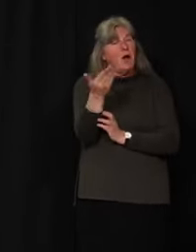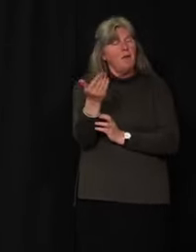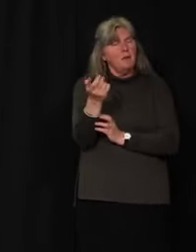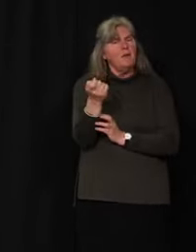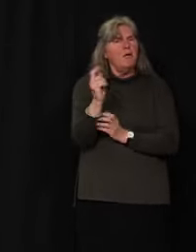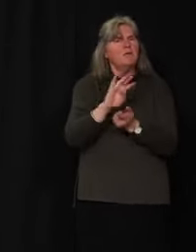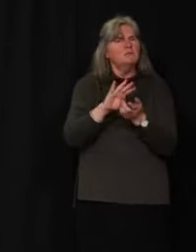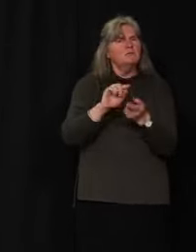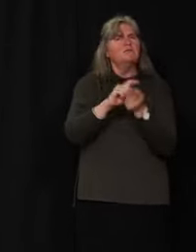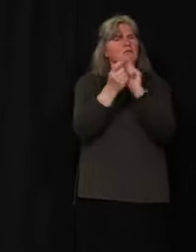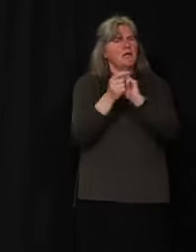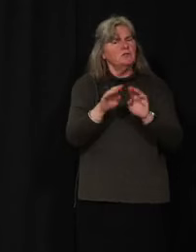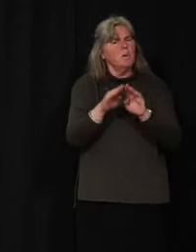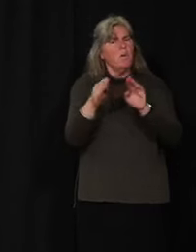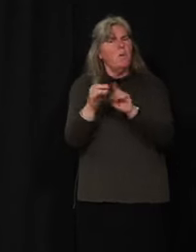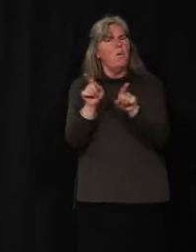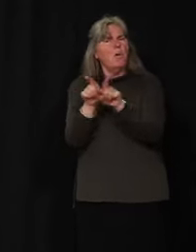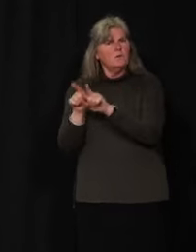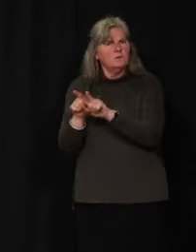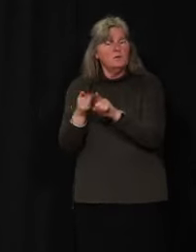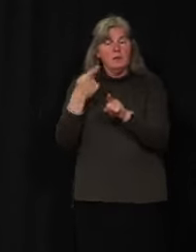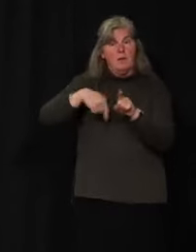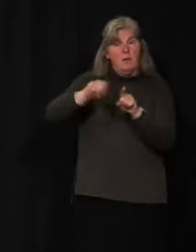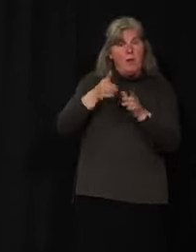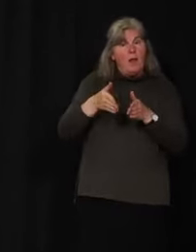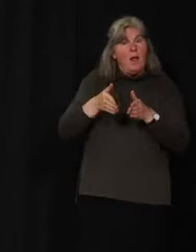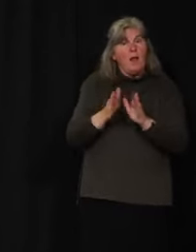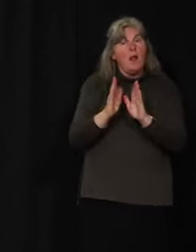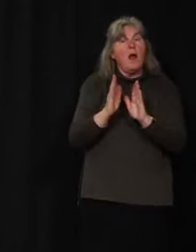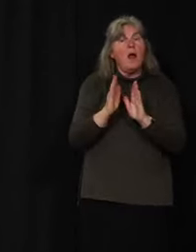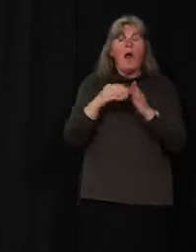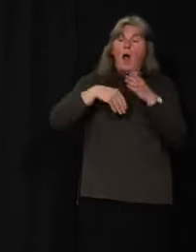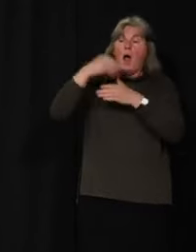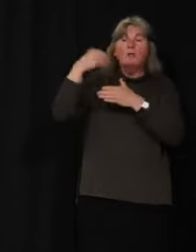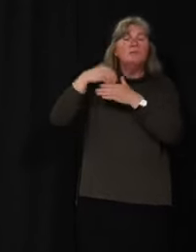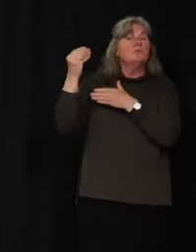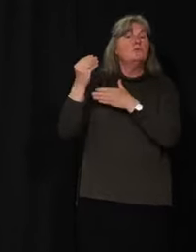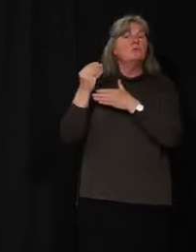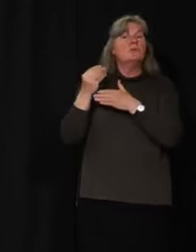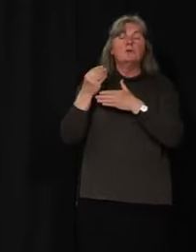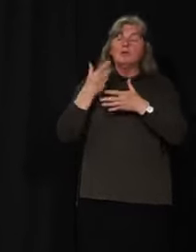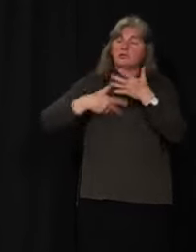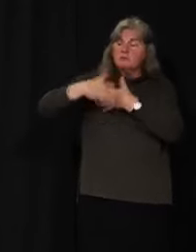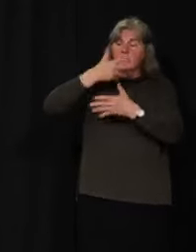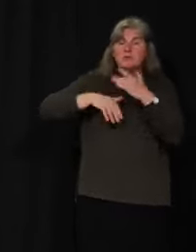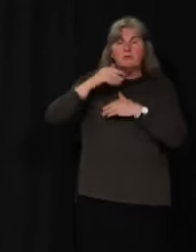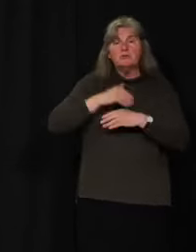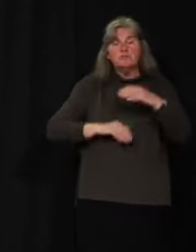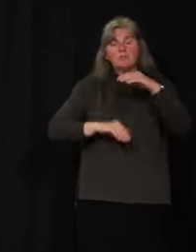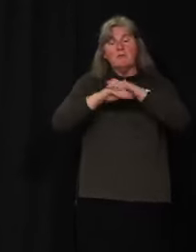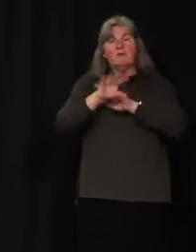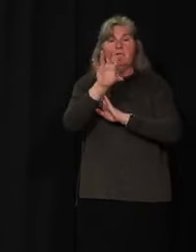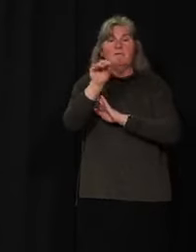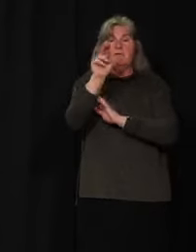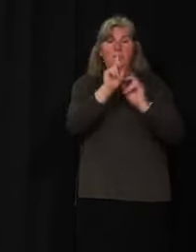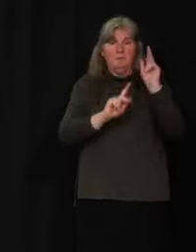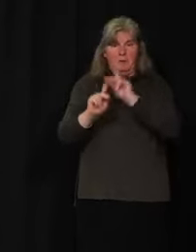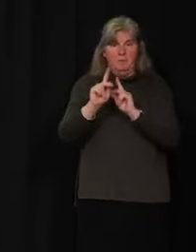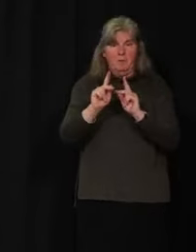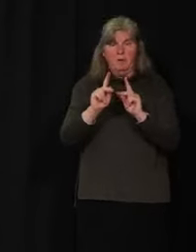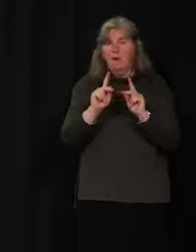changes for allowing for outdoor social gatherings of up to 50 people